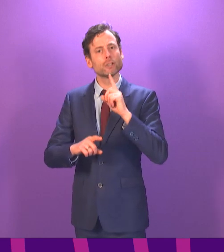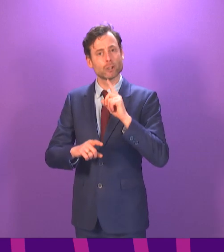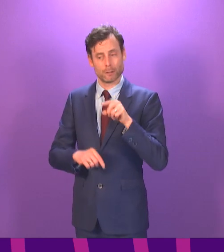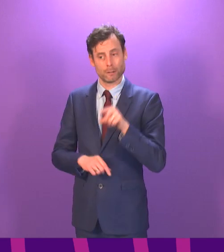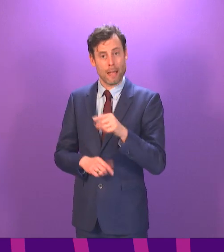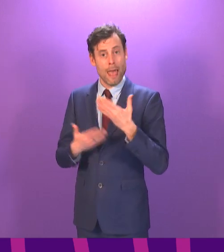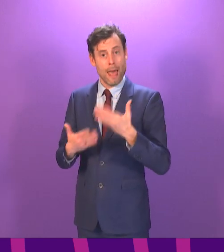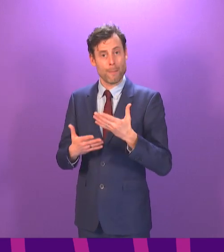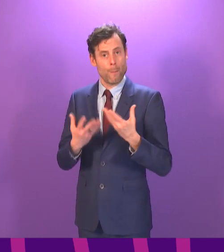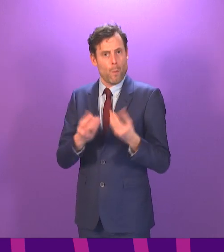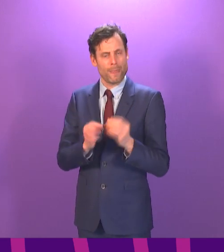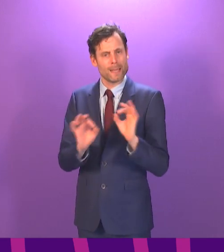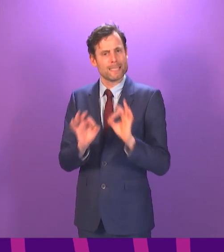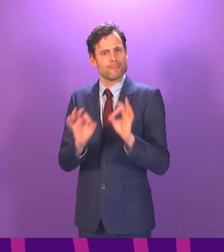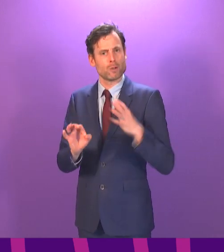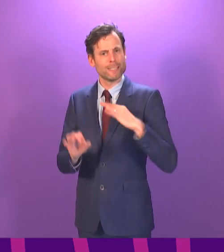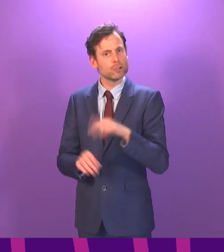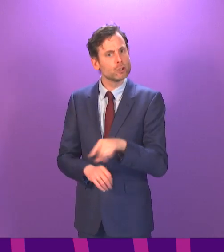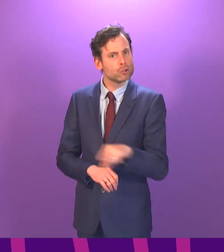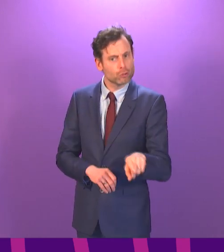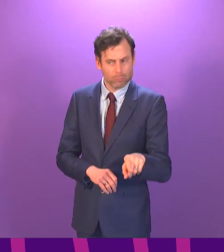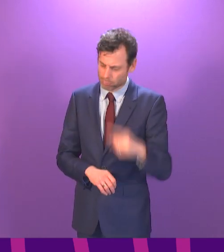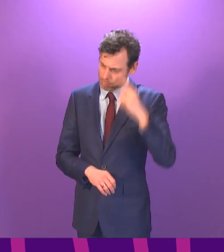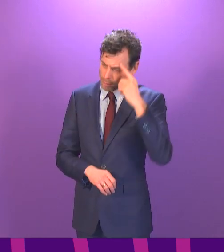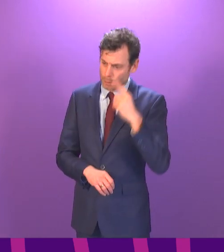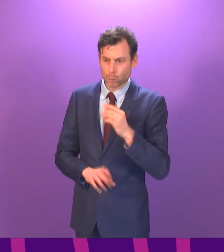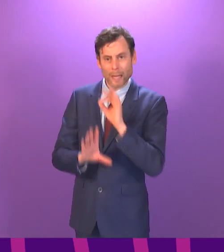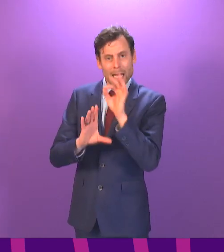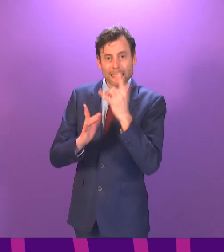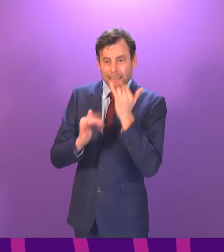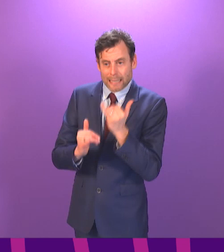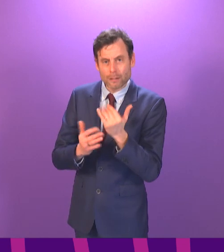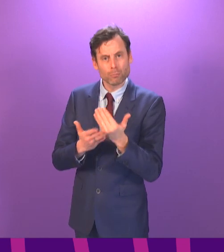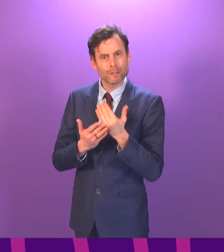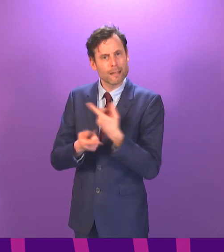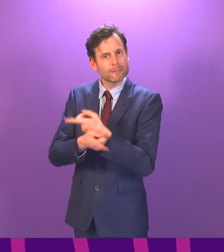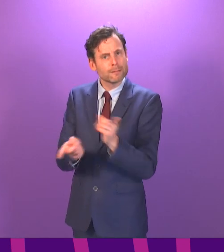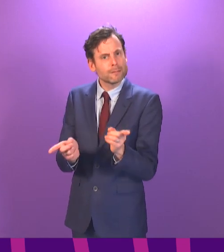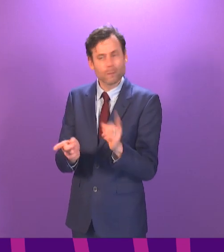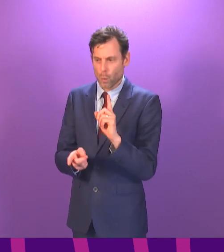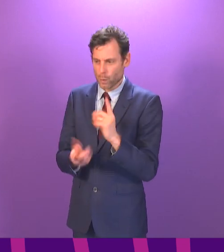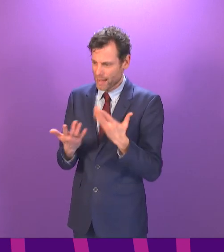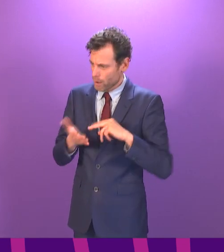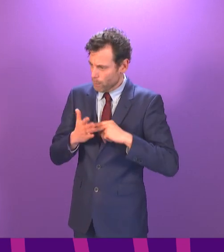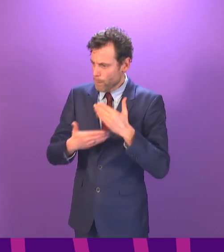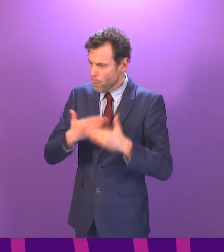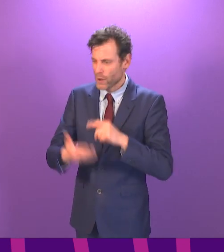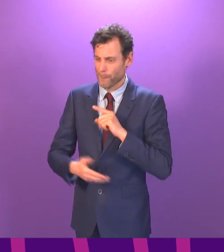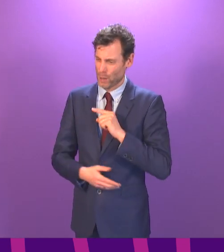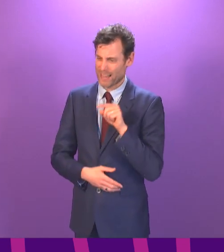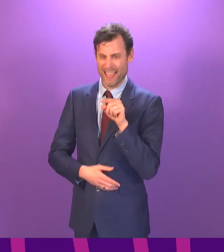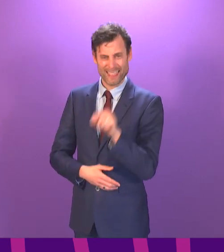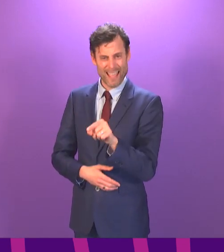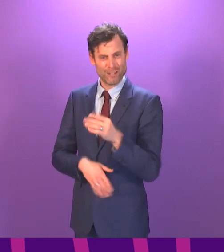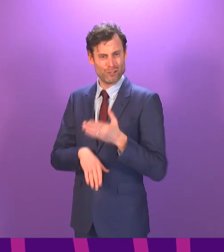currently looking after children with special needs, children who are vulnerable and the children of key workers, because by the very nature of their jobs they